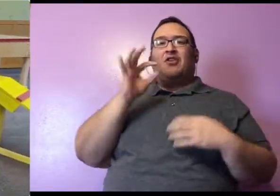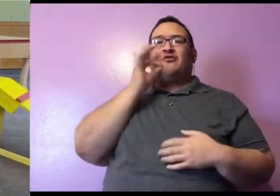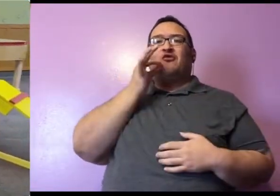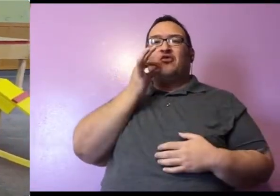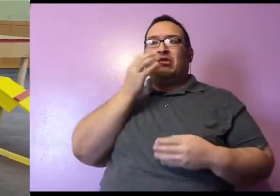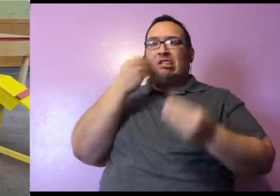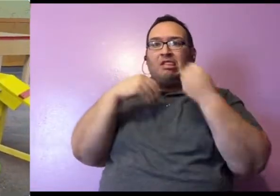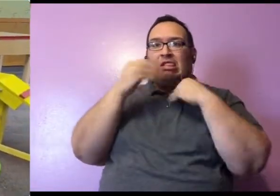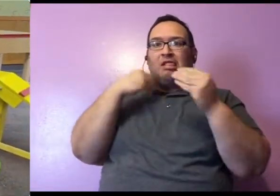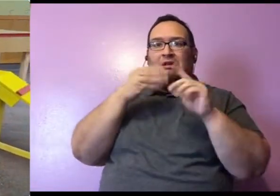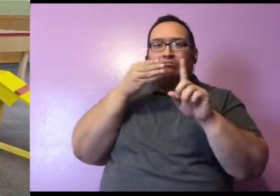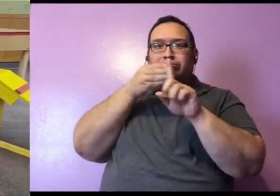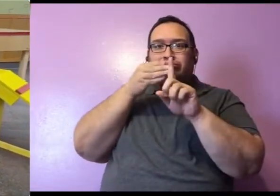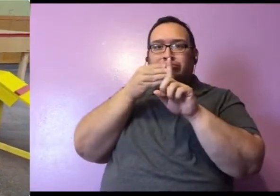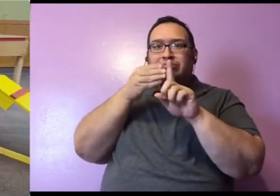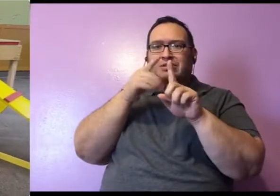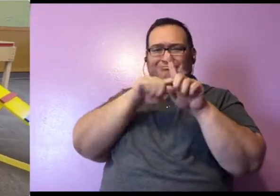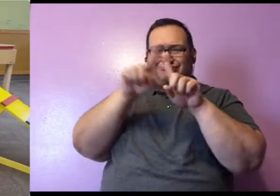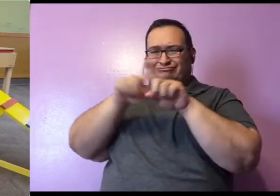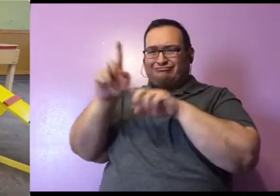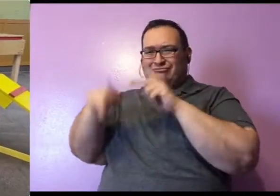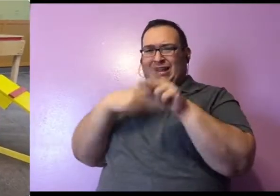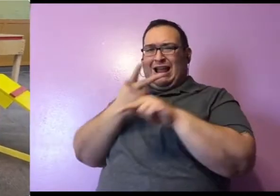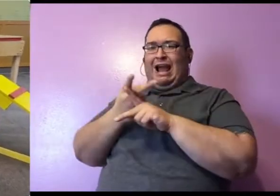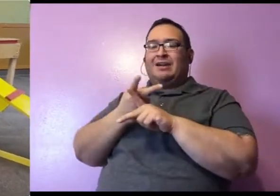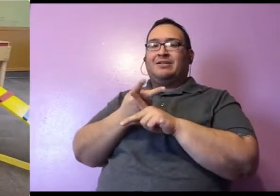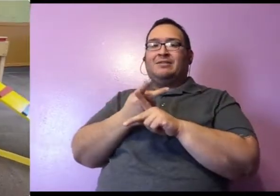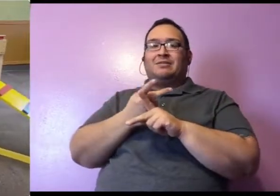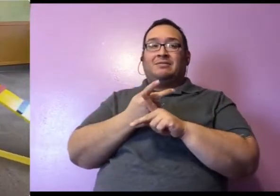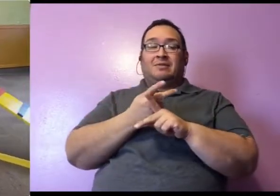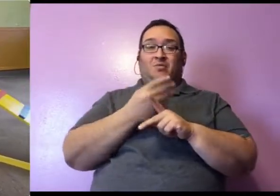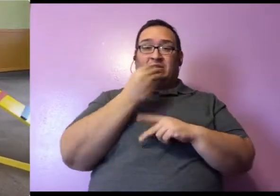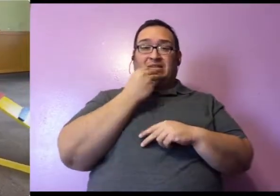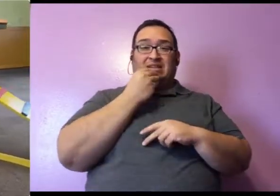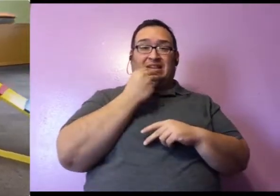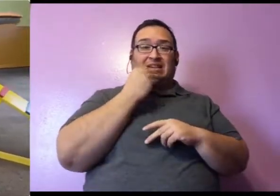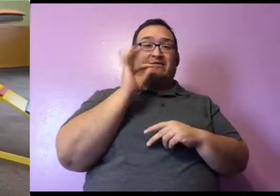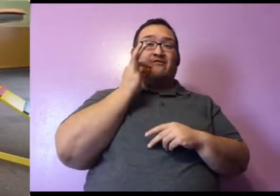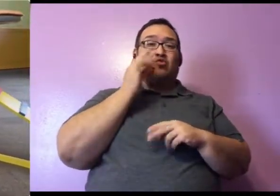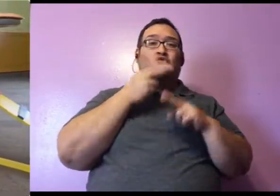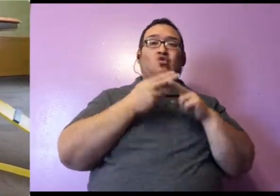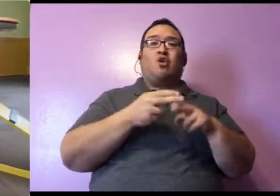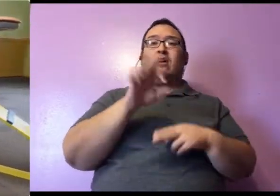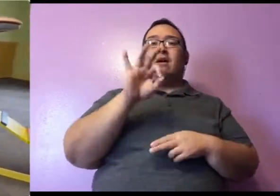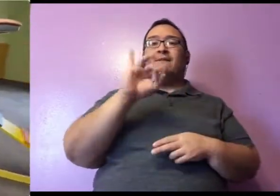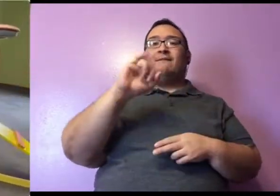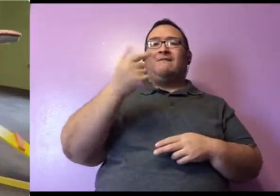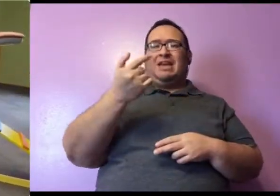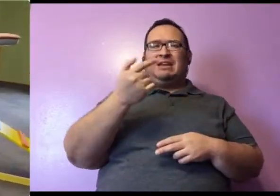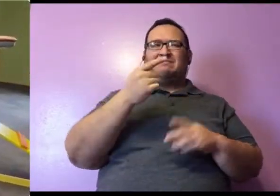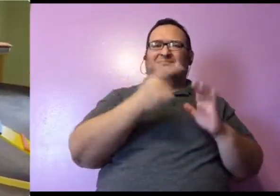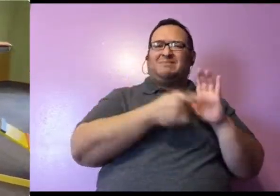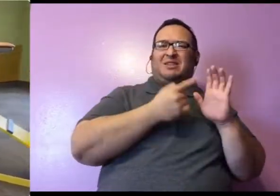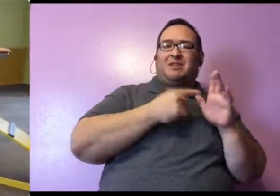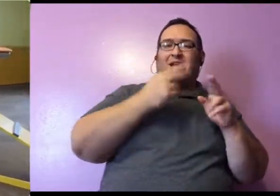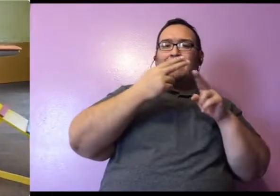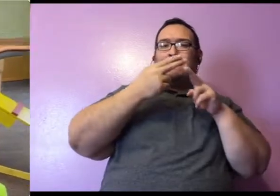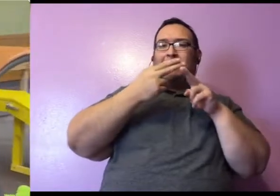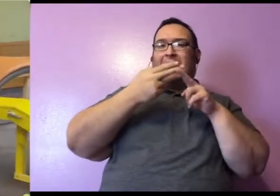main thing they eat. It's all different kinds of fruits. They also really like figs. Sometimes they'll eat eggs. Once in a while, they'll eat small